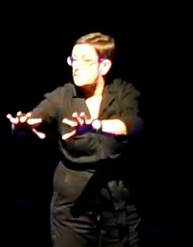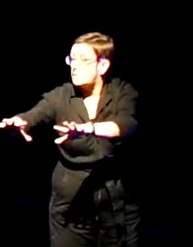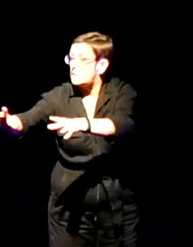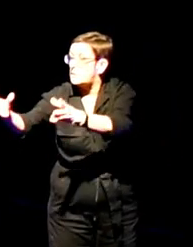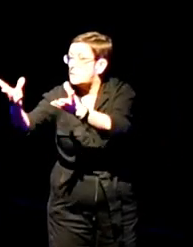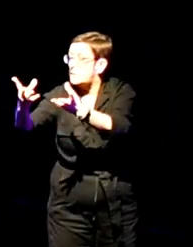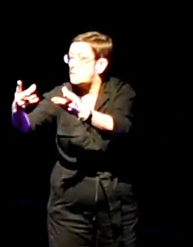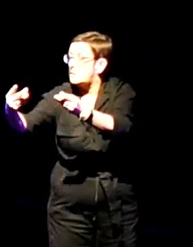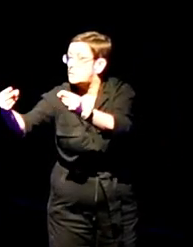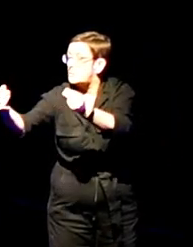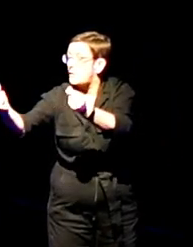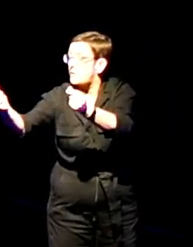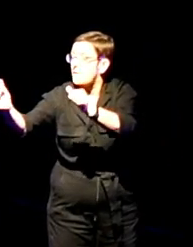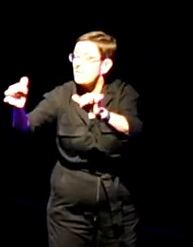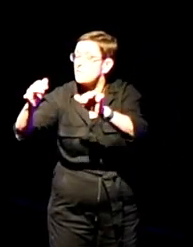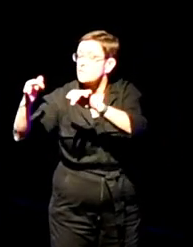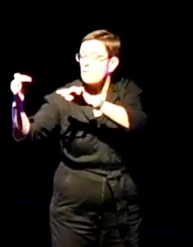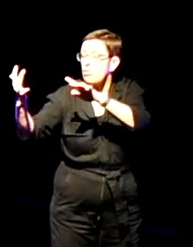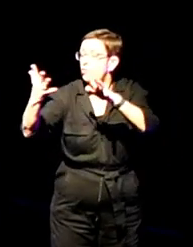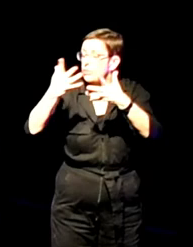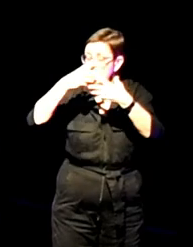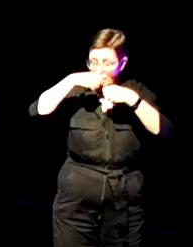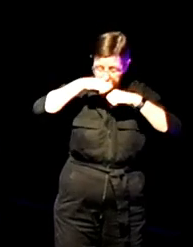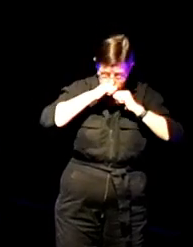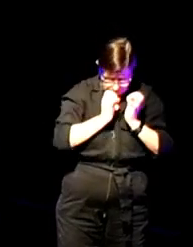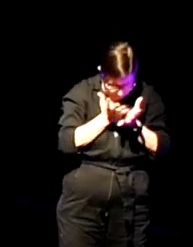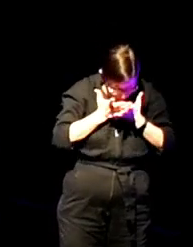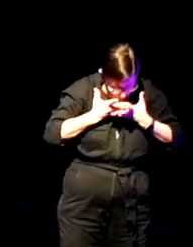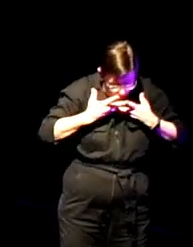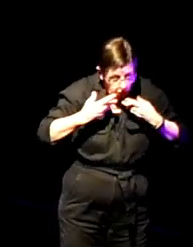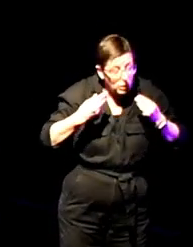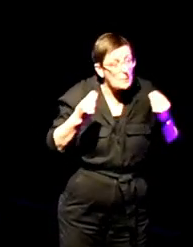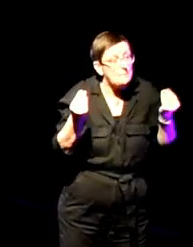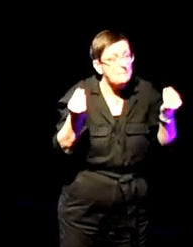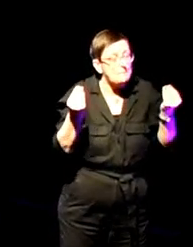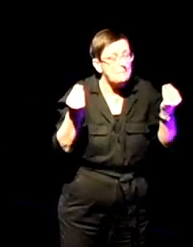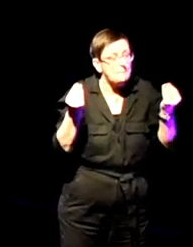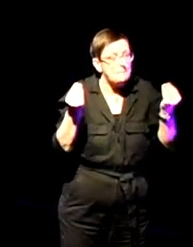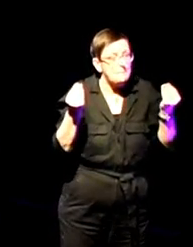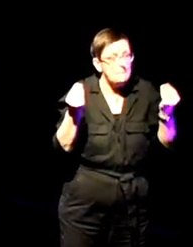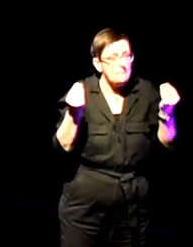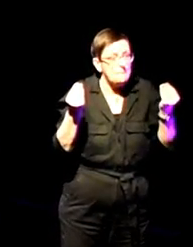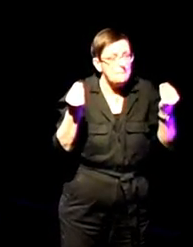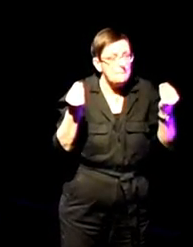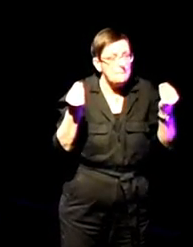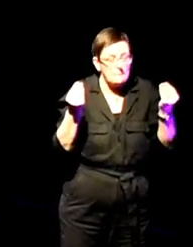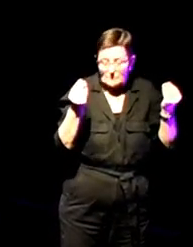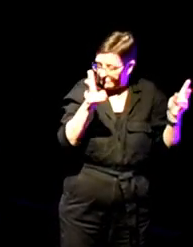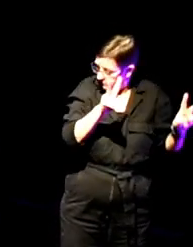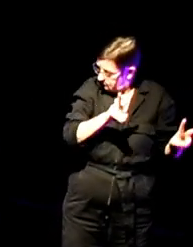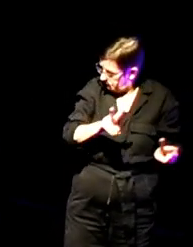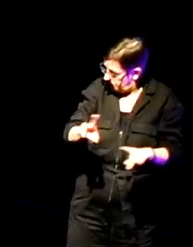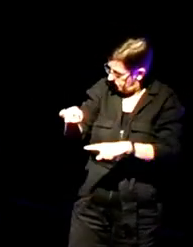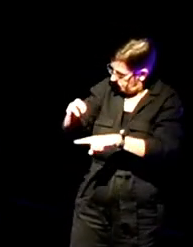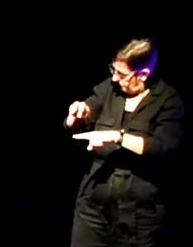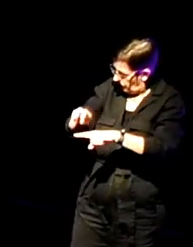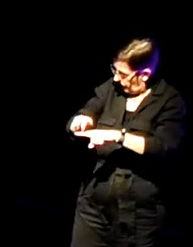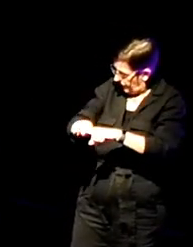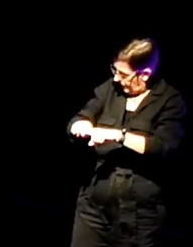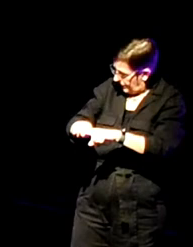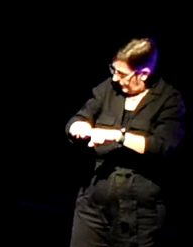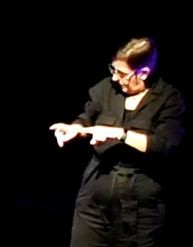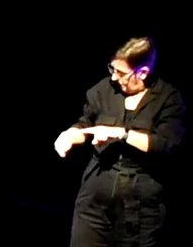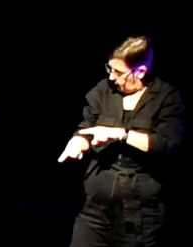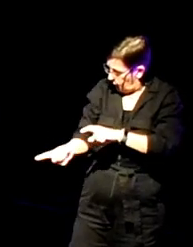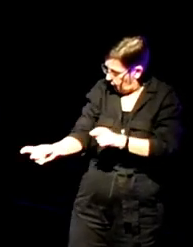To swallow froth and disappear. To swallow froth and look at my seat. As eels slid